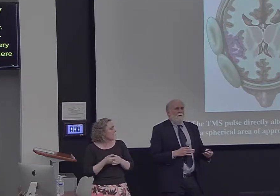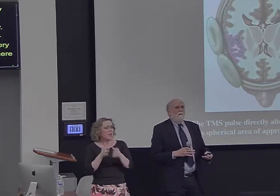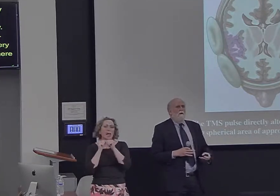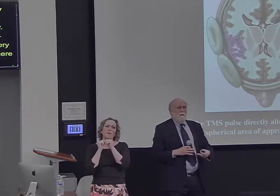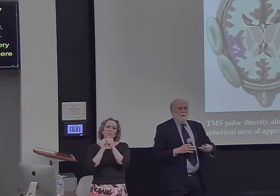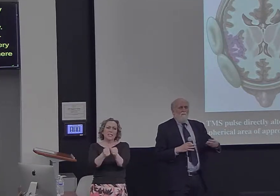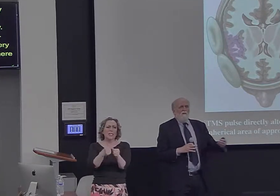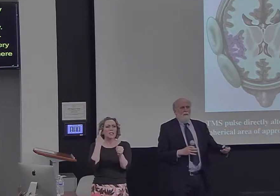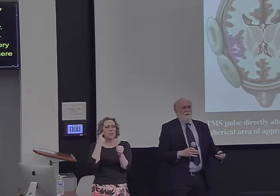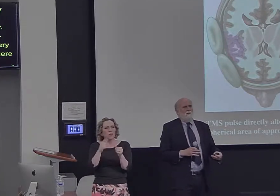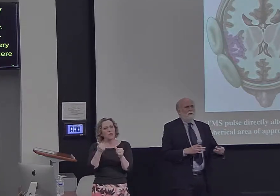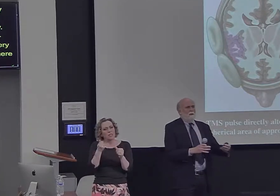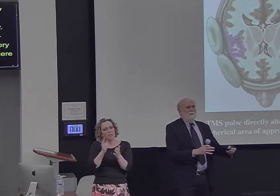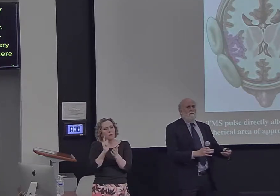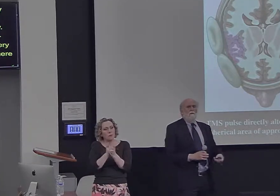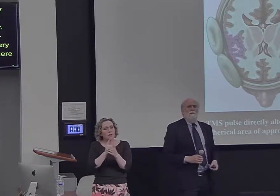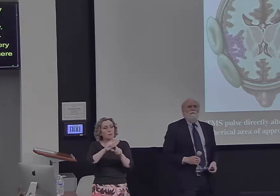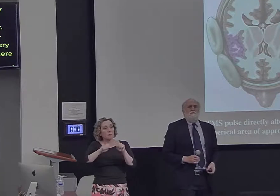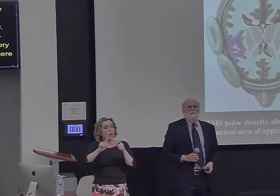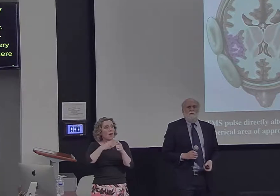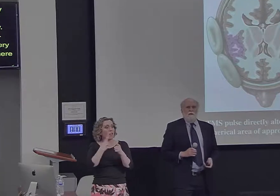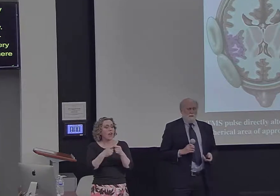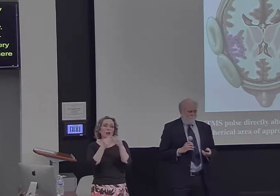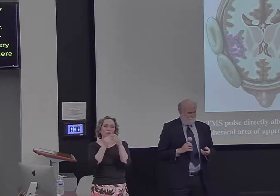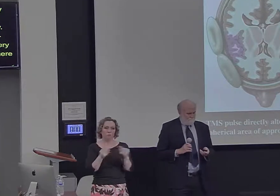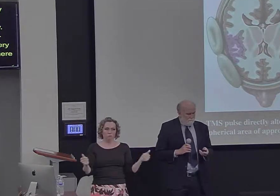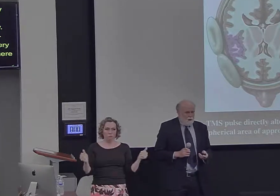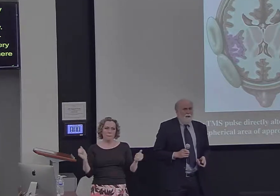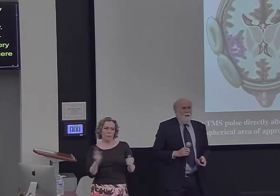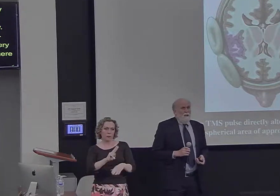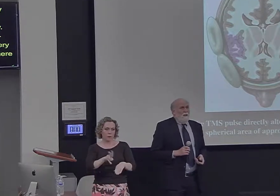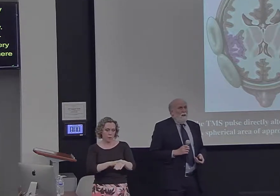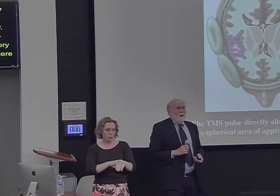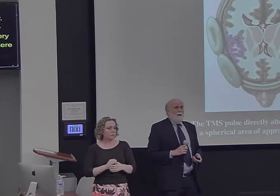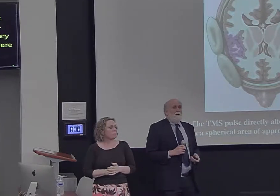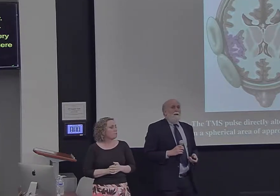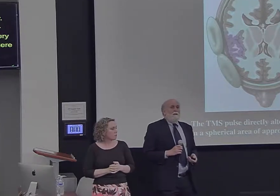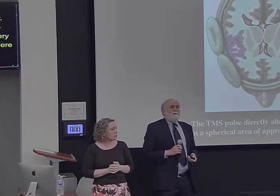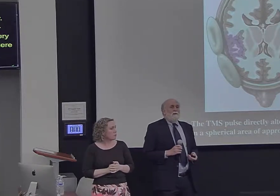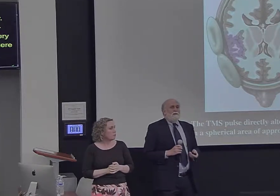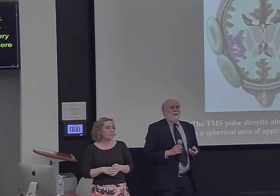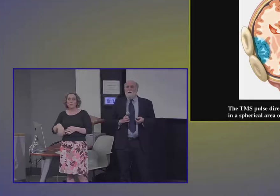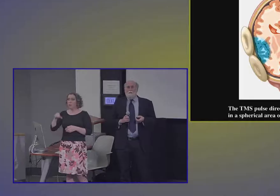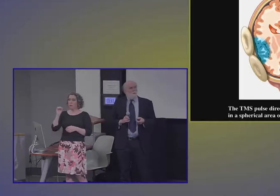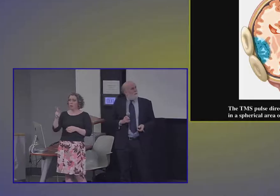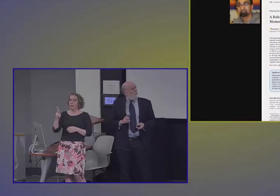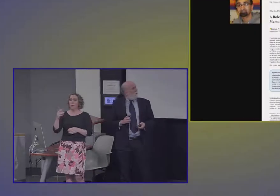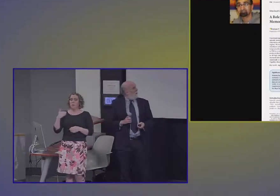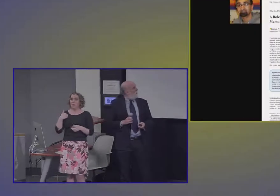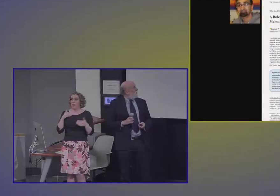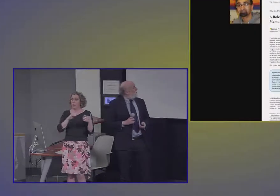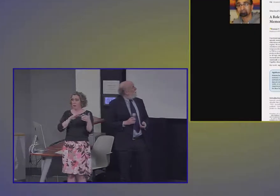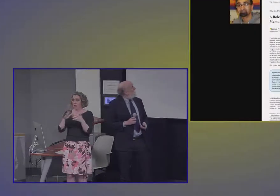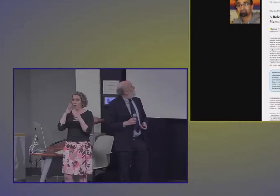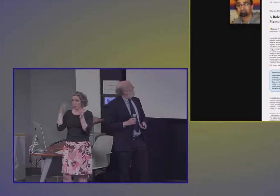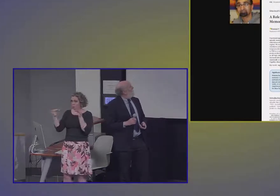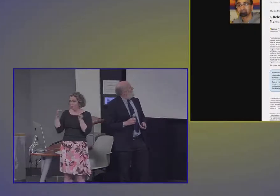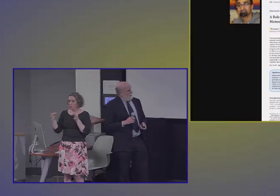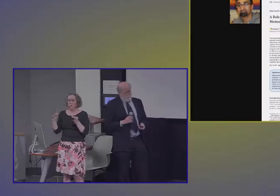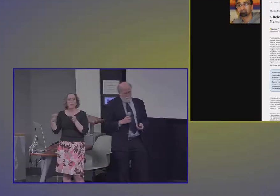a number of minutes but then dissipates. Okay, so the study I'm going to tell you about is one that was led by a post